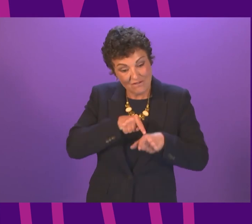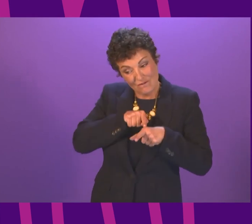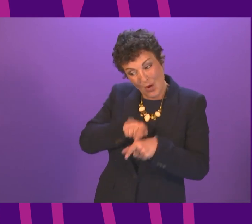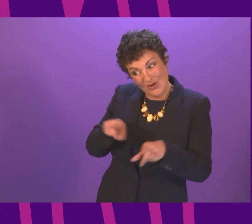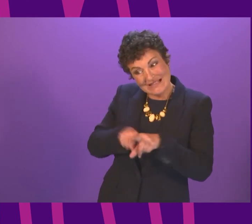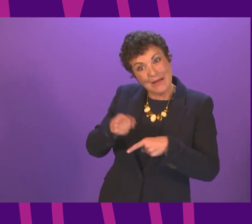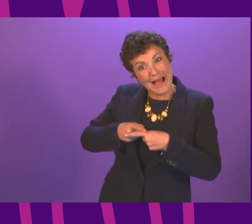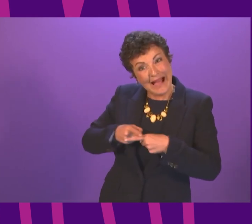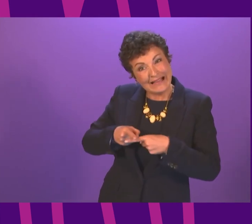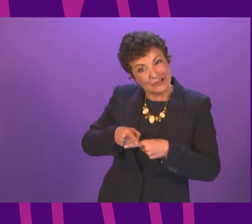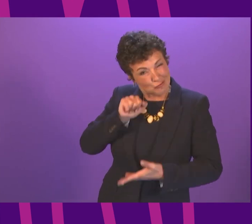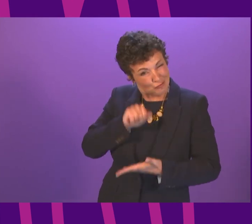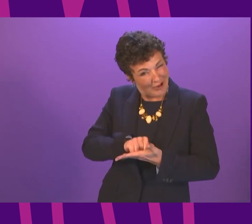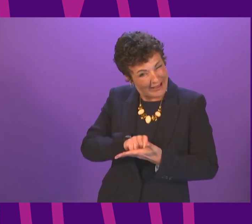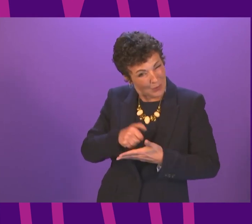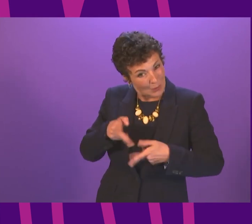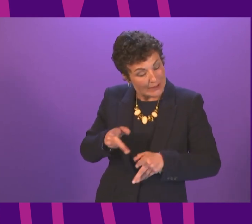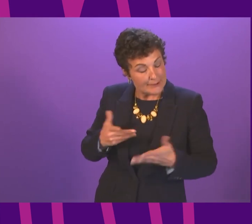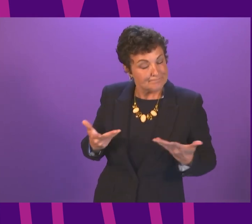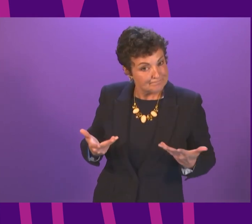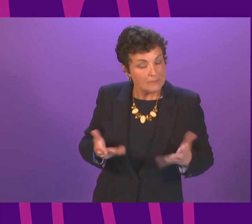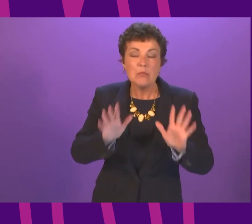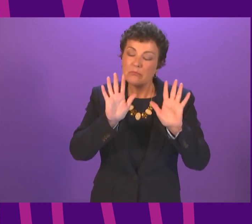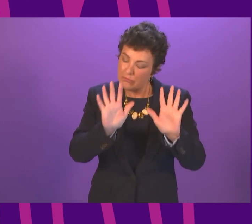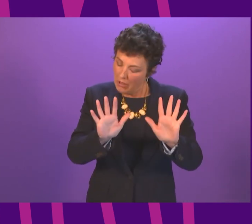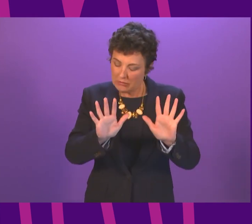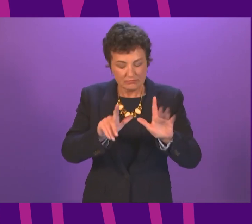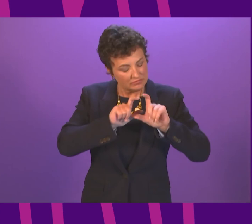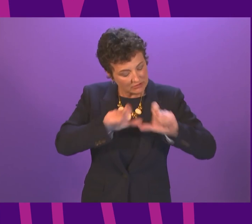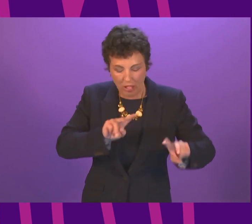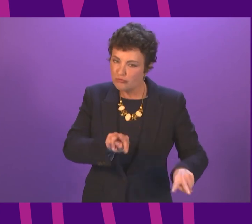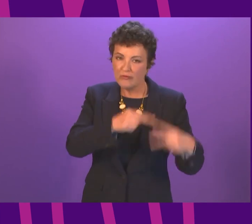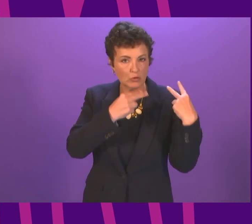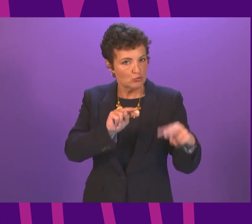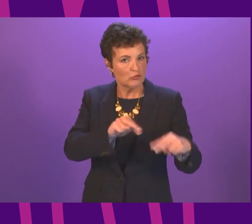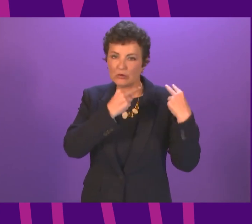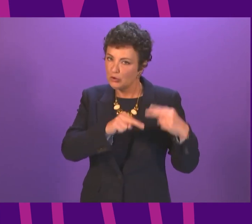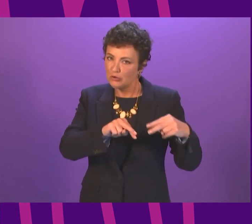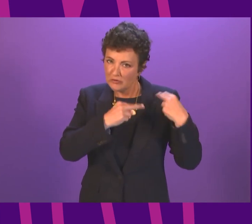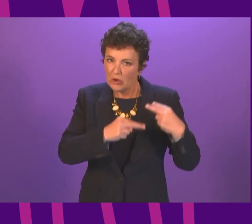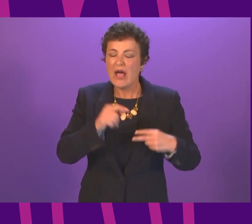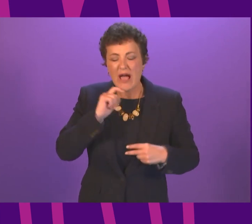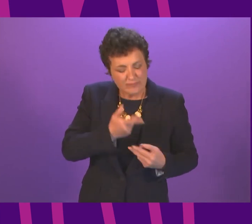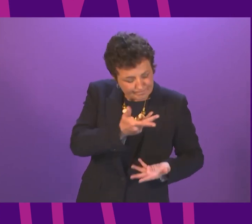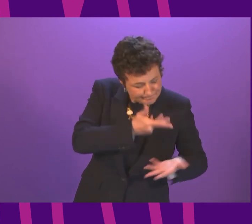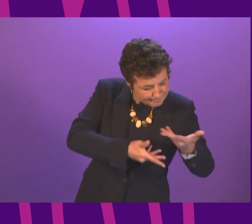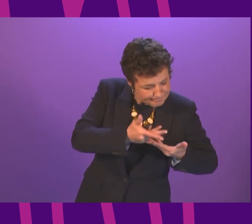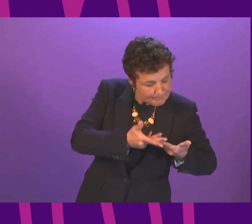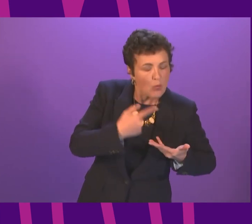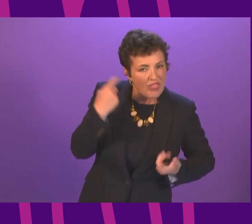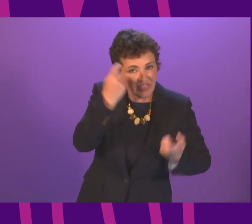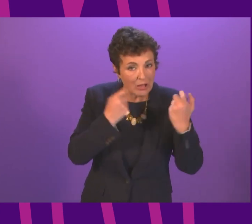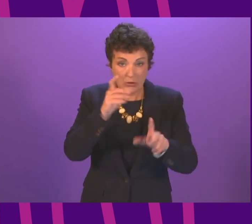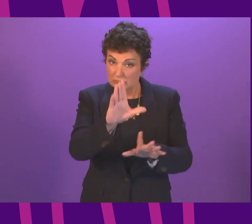as England on this is the right thing to do. But, of course, we will review that and give these points consideration. More generally,